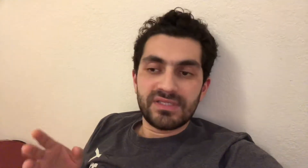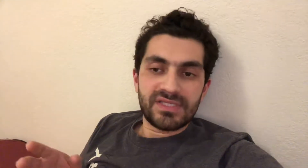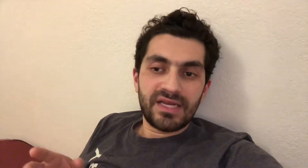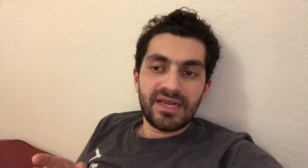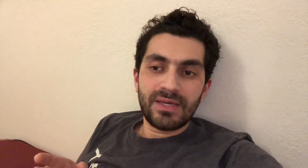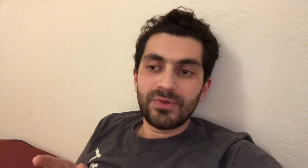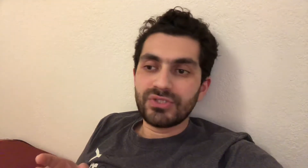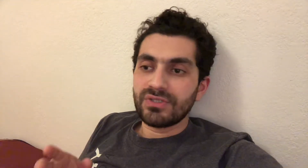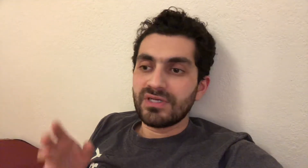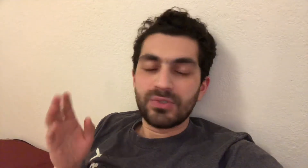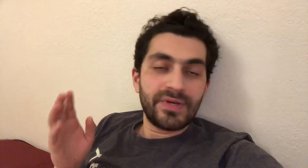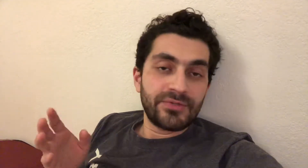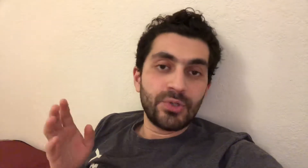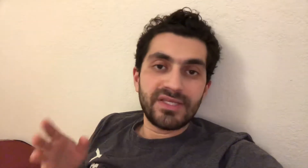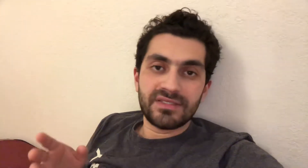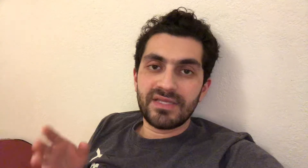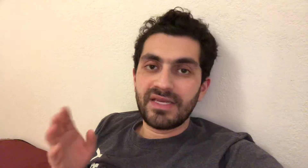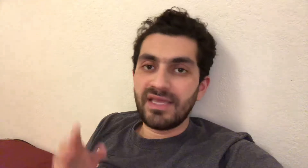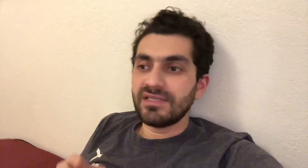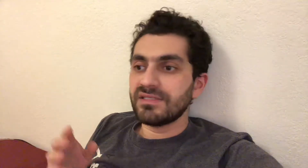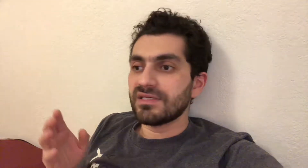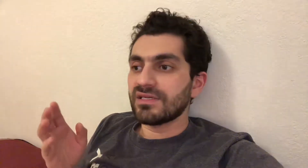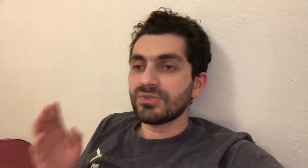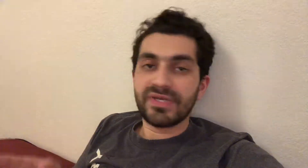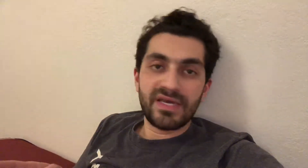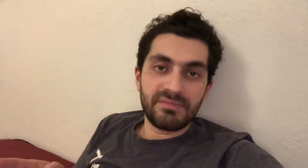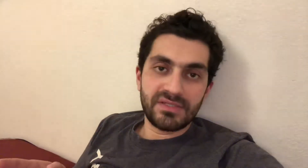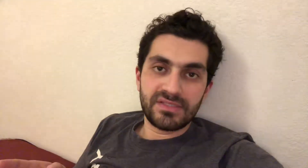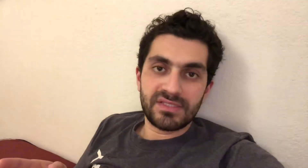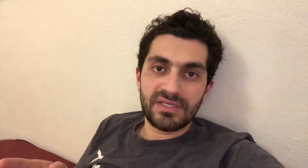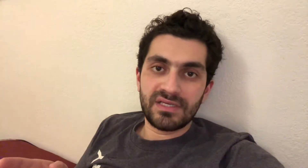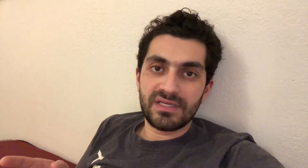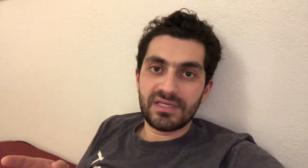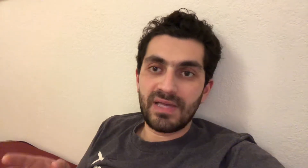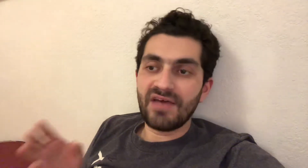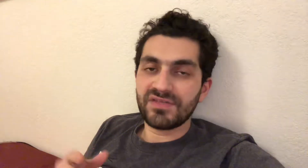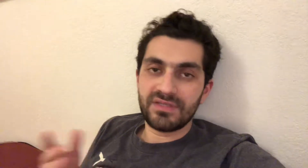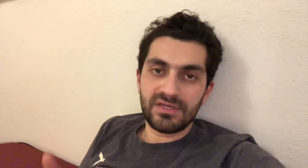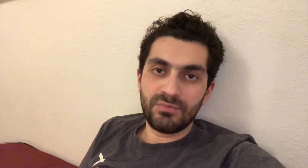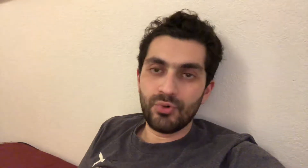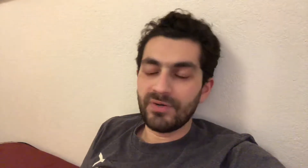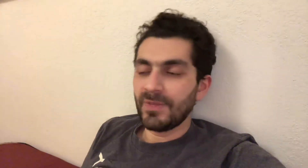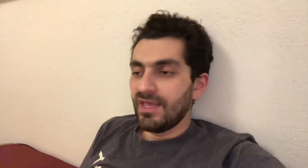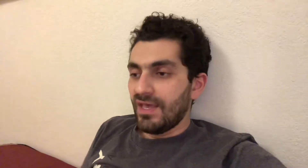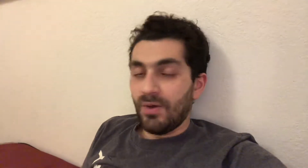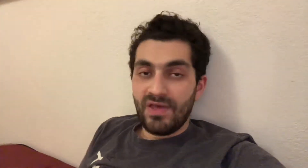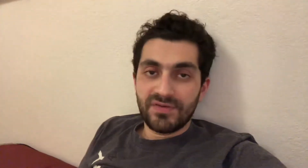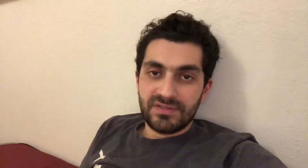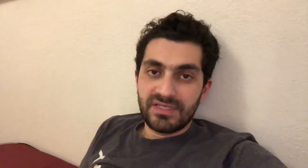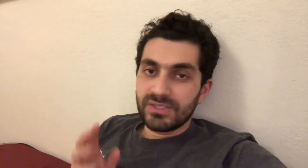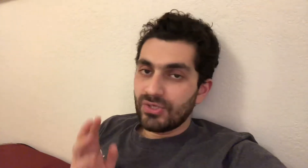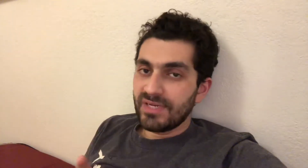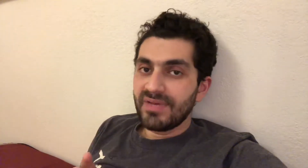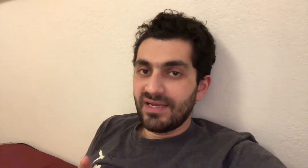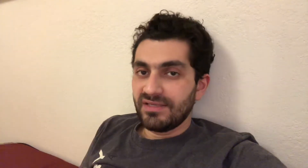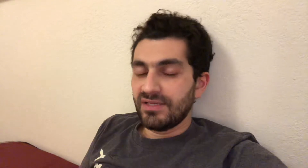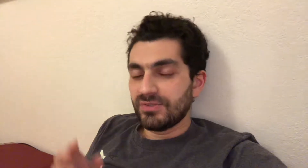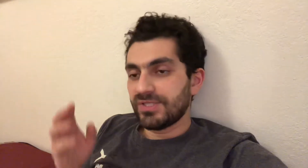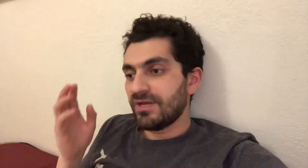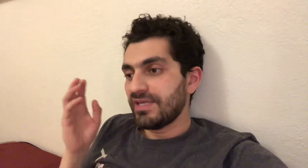the sign language no later than eight to nine months after they are born. However, it is not a bad idea to start